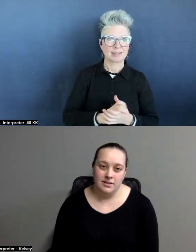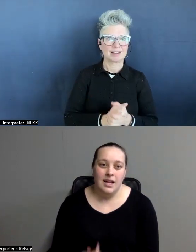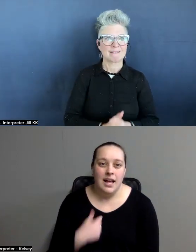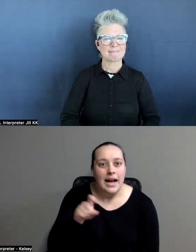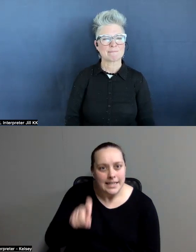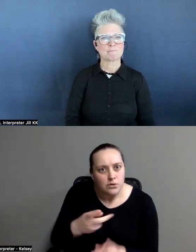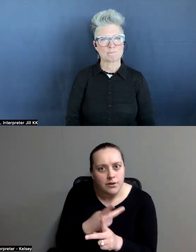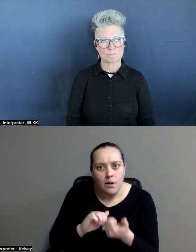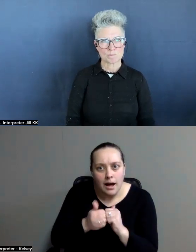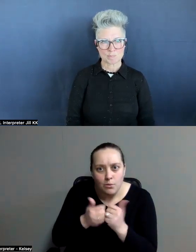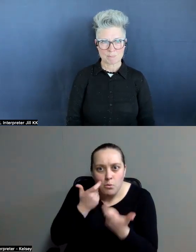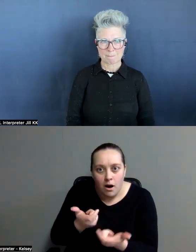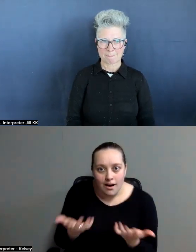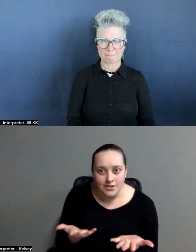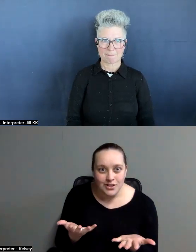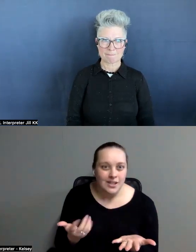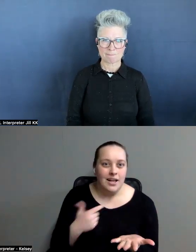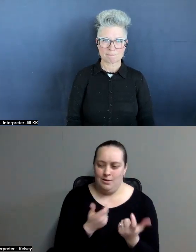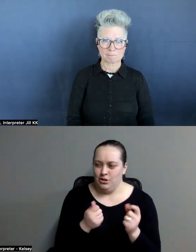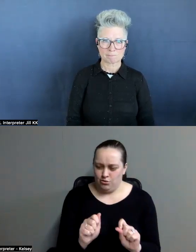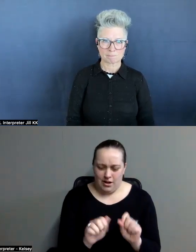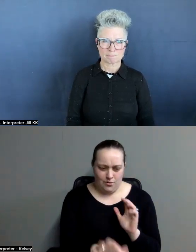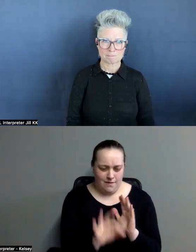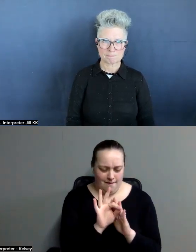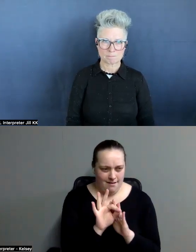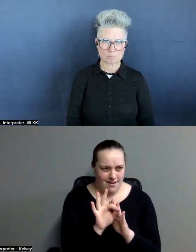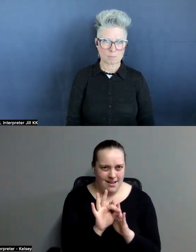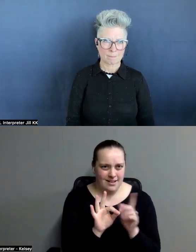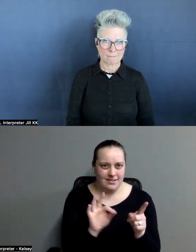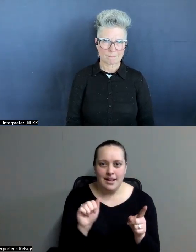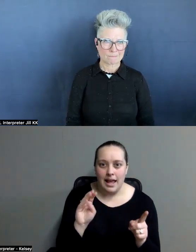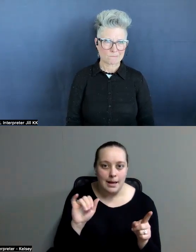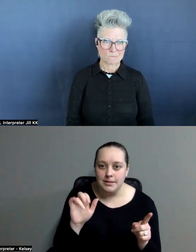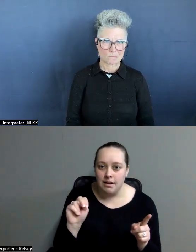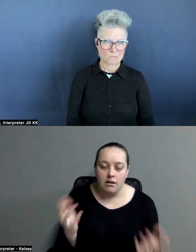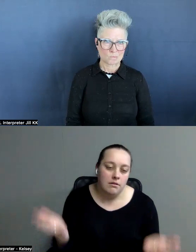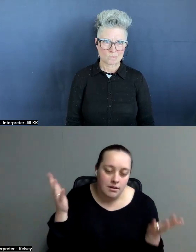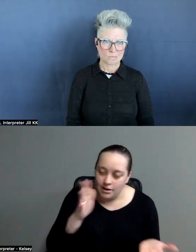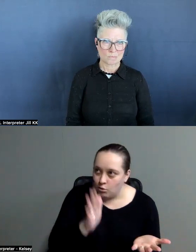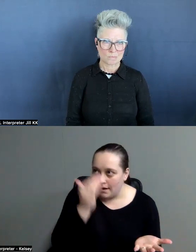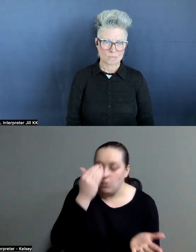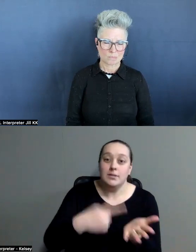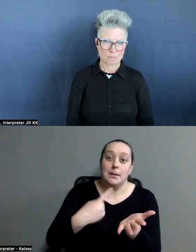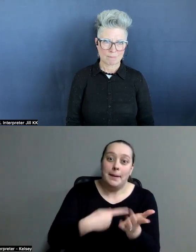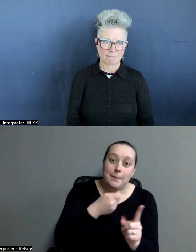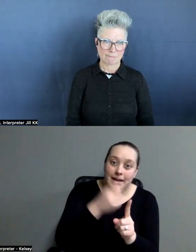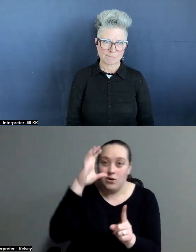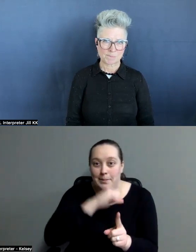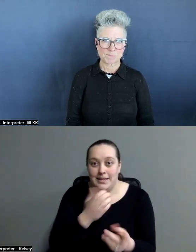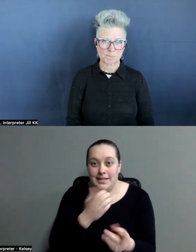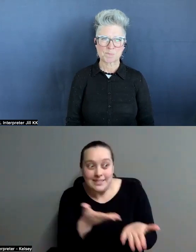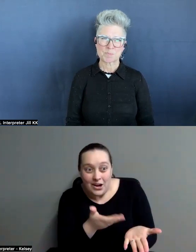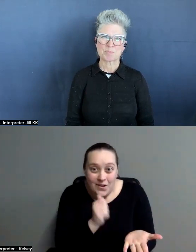out how to see that movie. I was trying to find it on Amazon, because you never know, hit or miss with movies. Yeah.